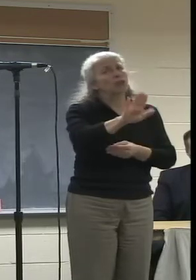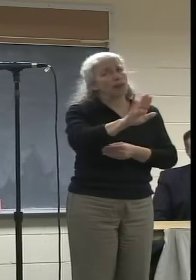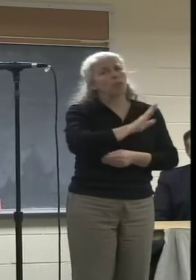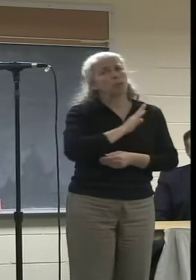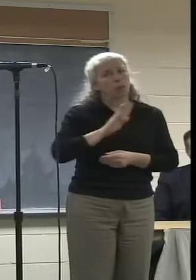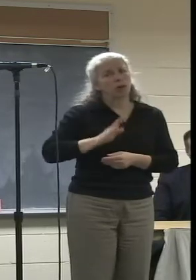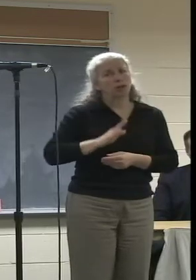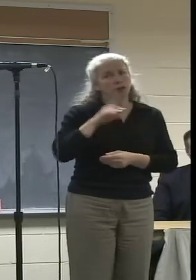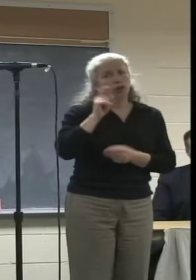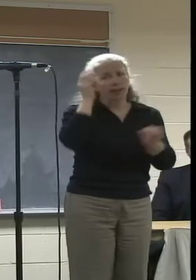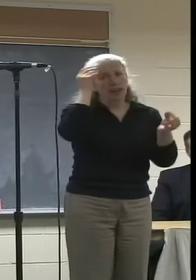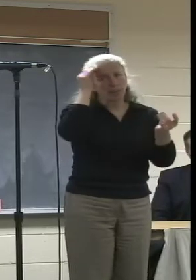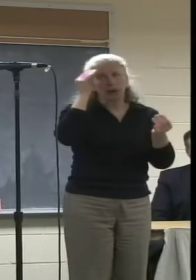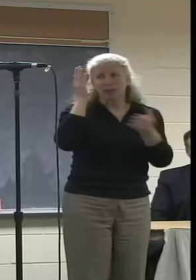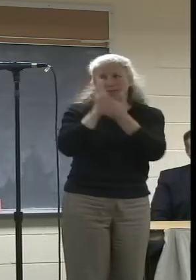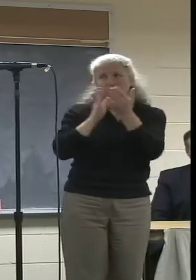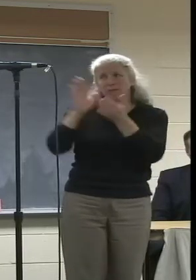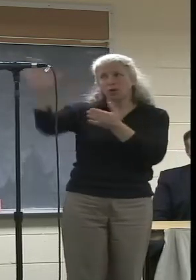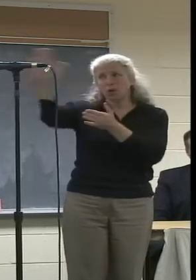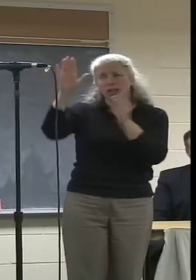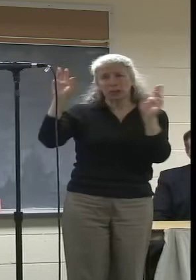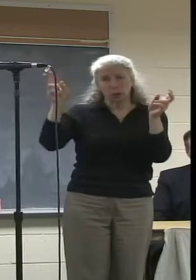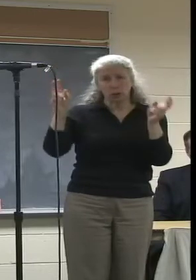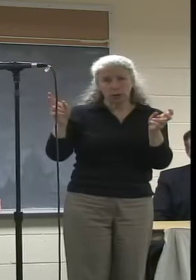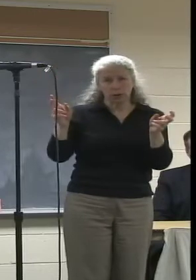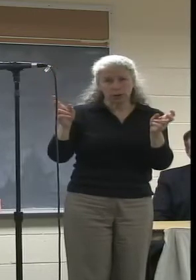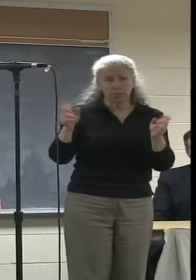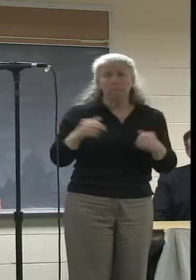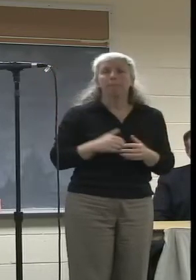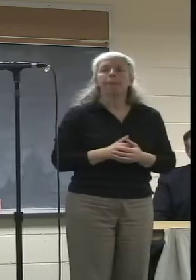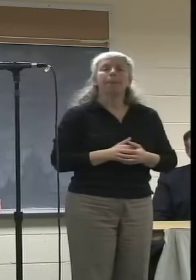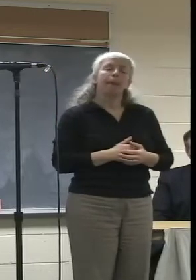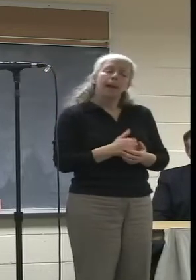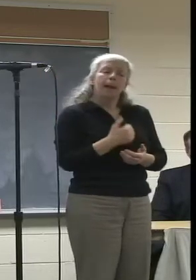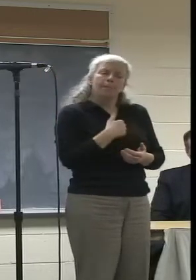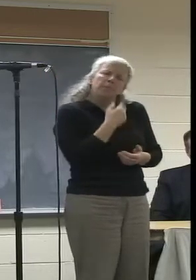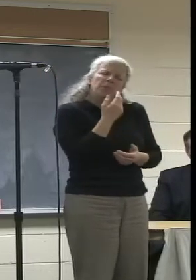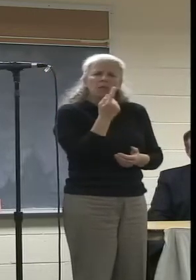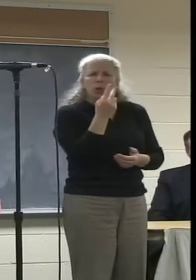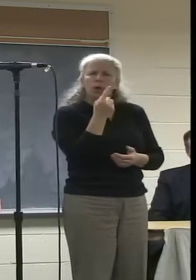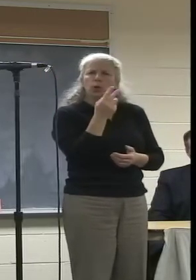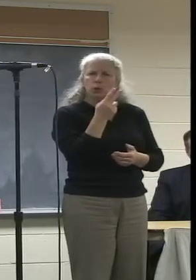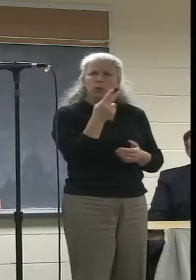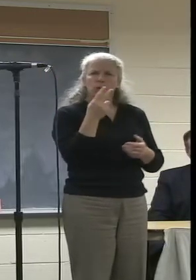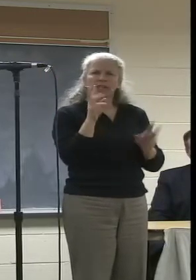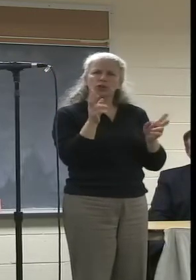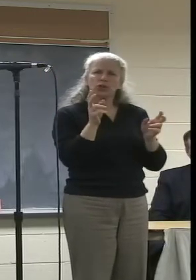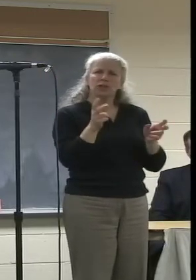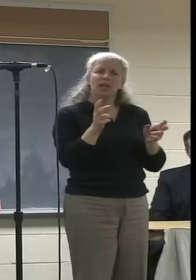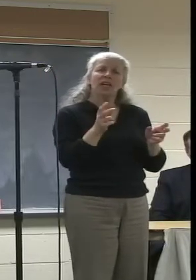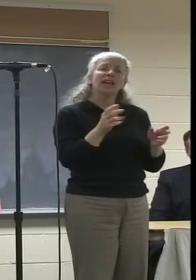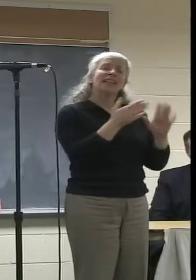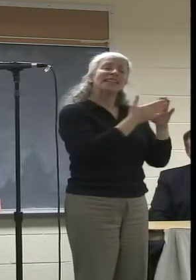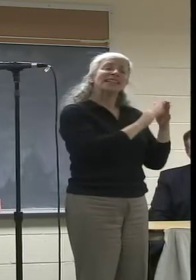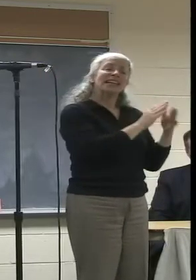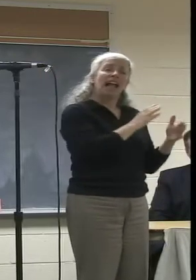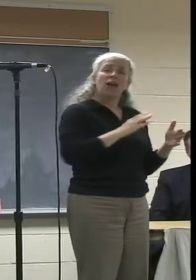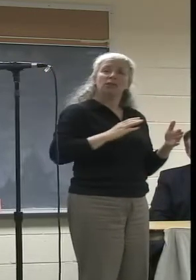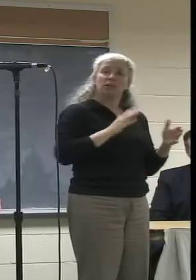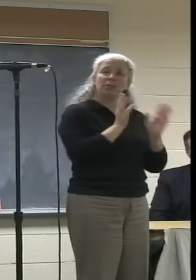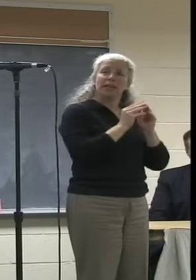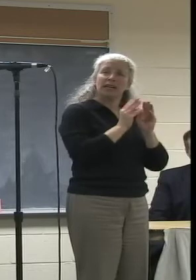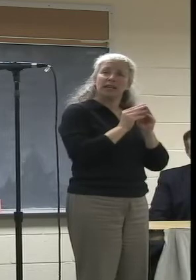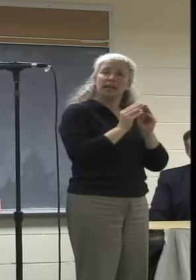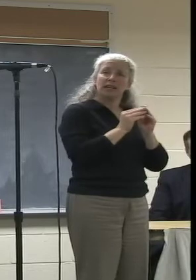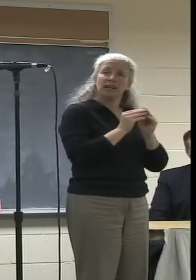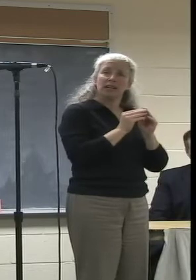consider some of the issues that people brought up today. I had a couple of them, too. You know, some of the sound from the city council meeting. When I got a